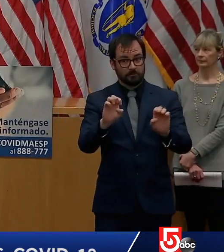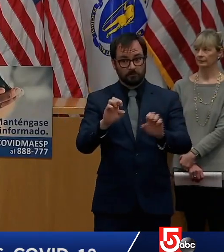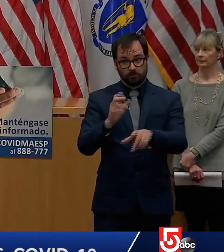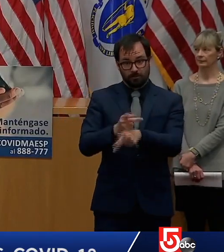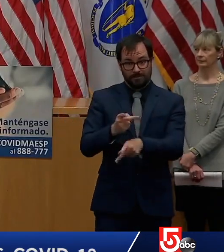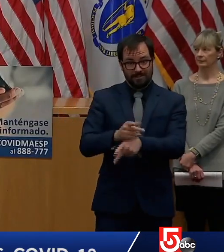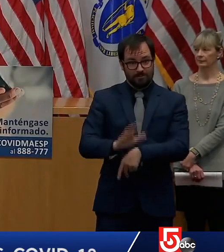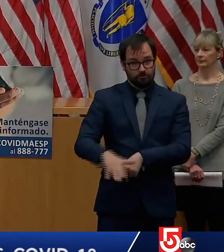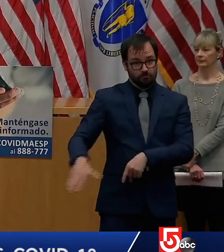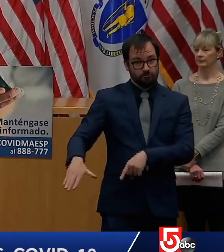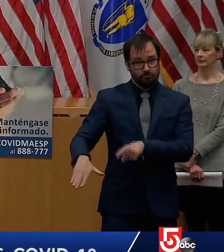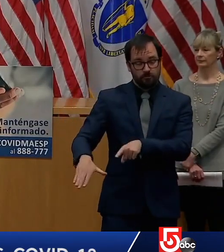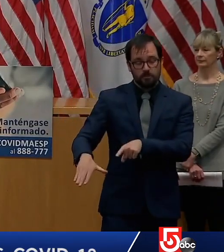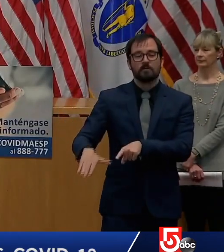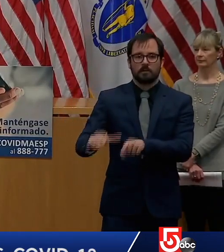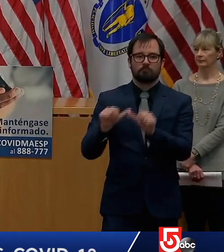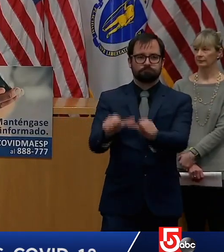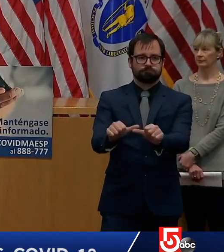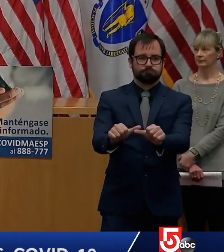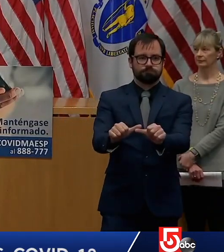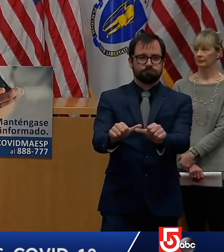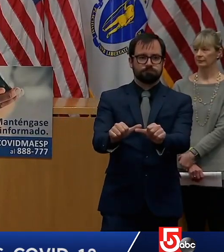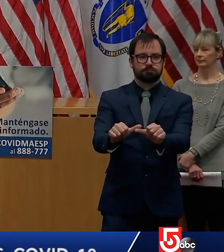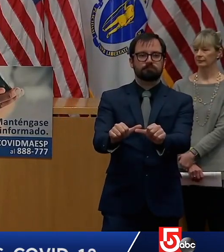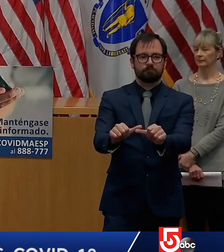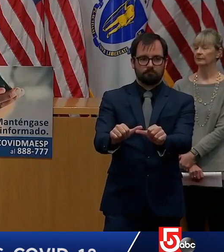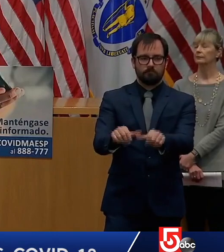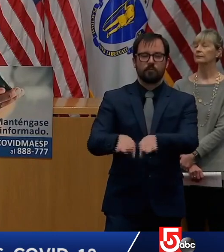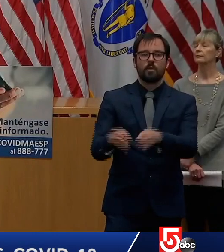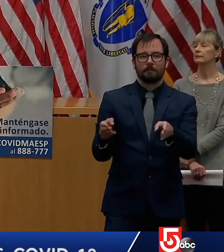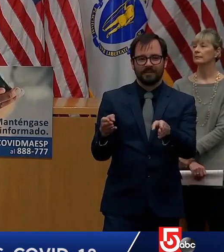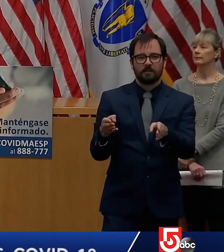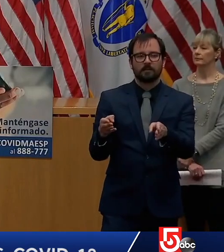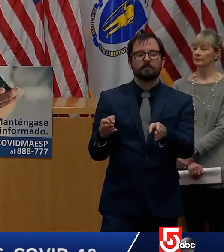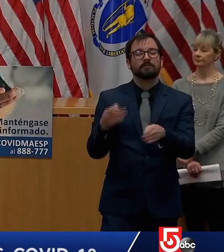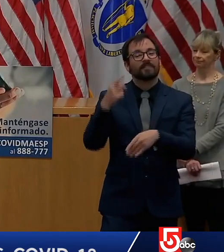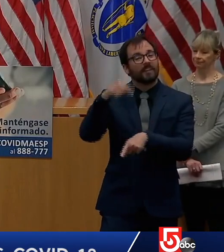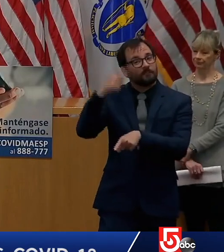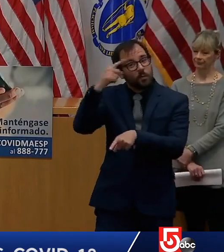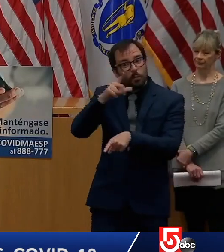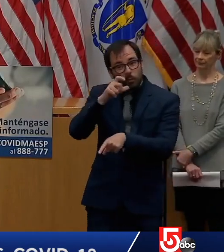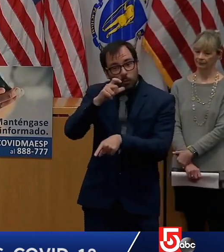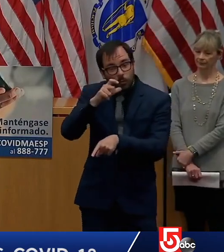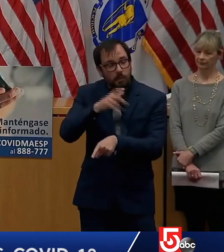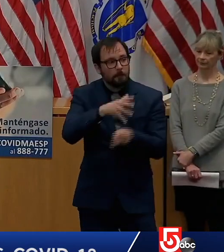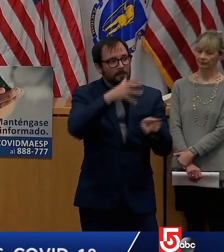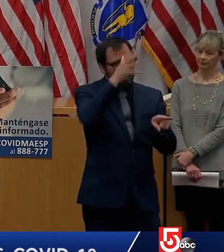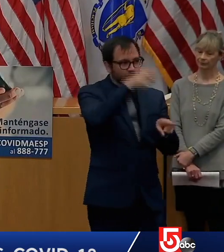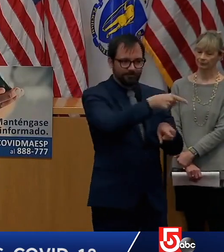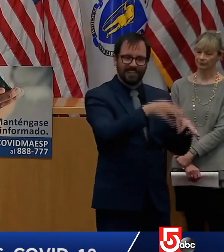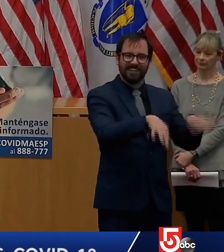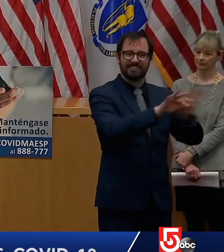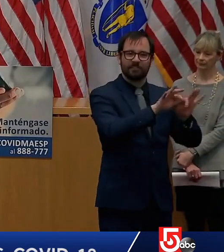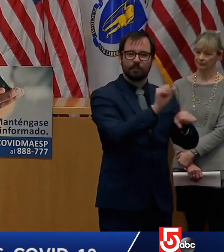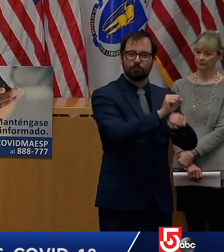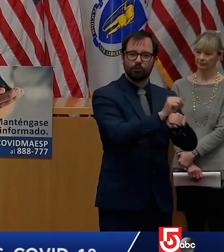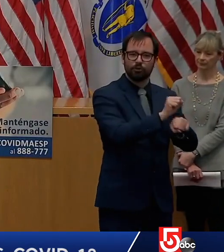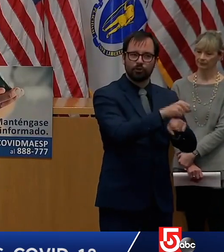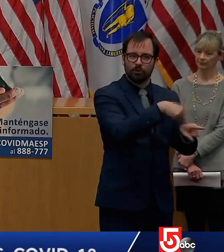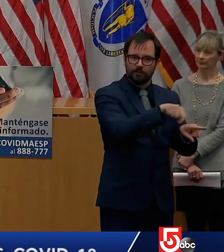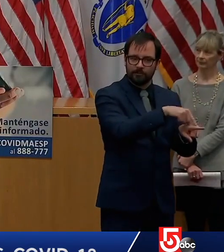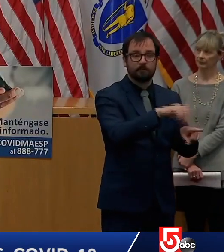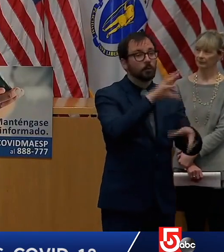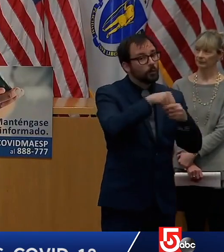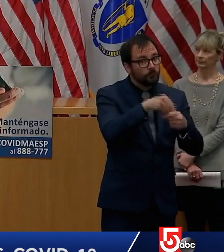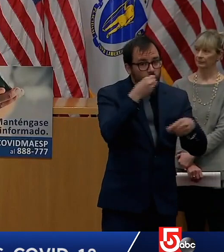work including grocery store workers there are currently 523 programs statewide serving families of essential workers